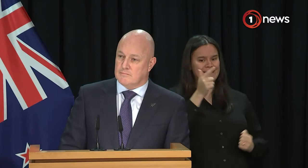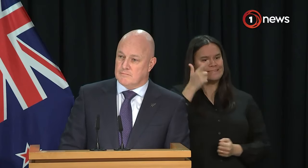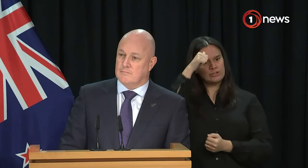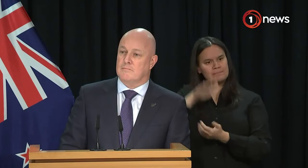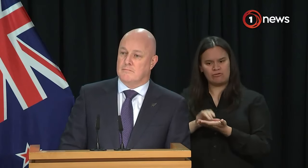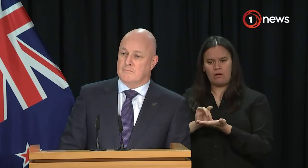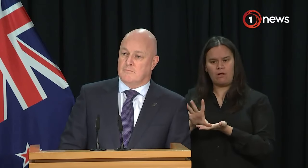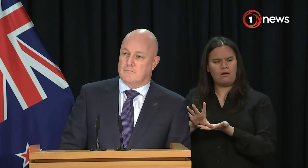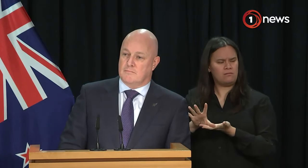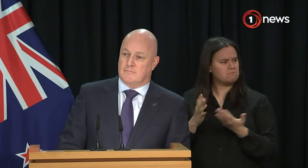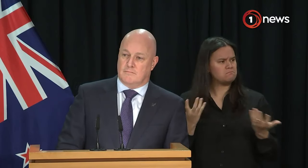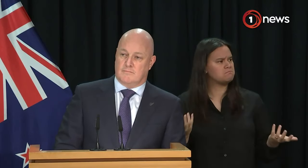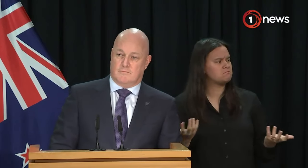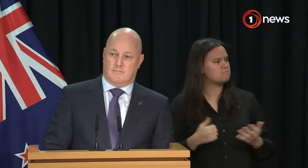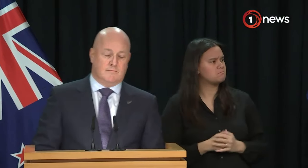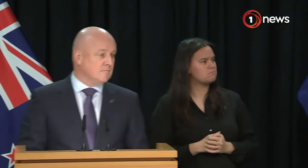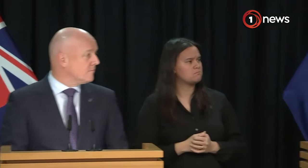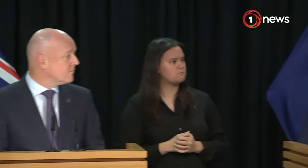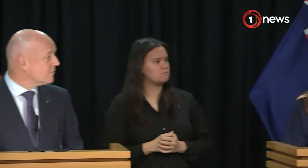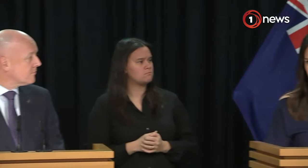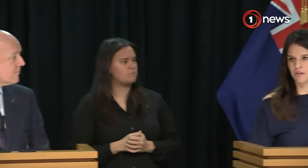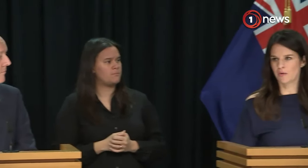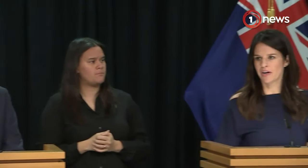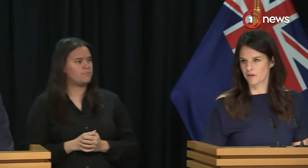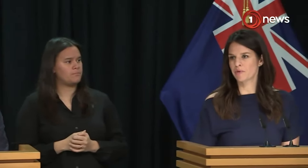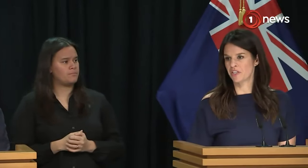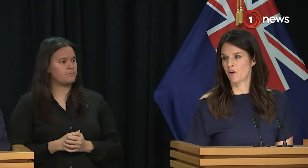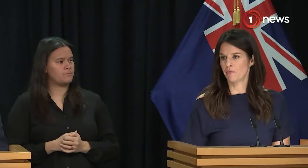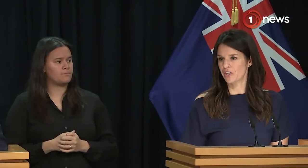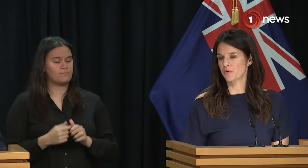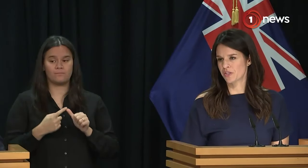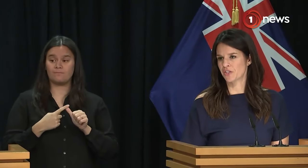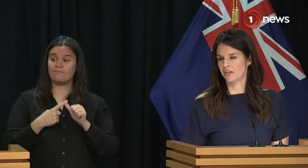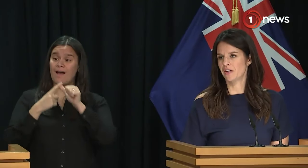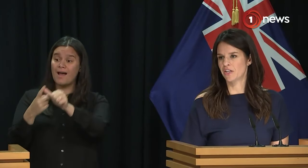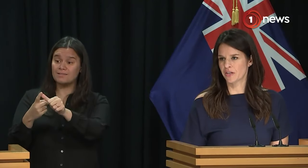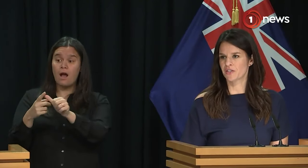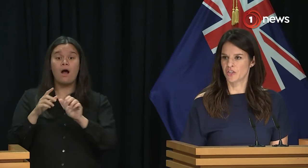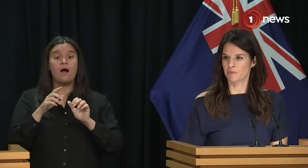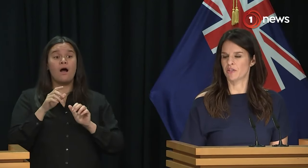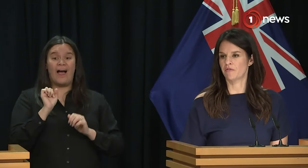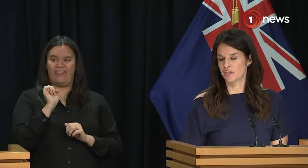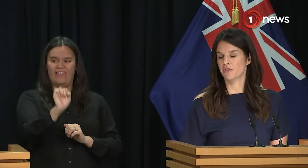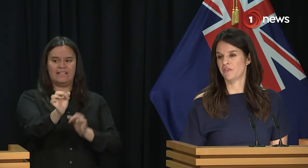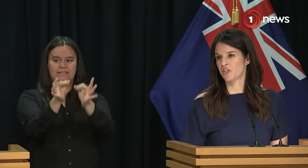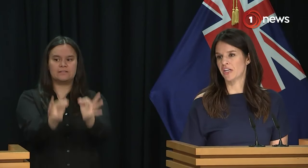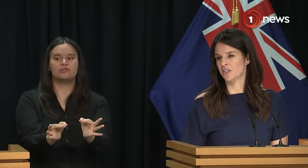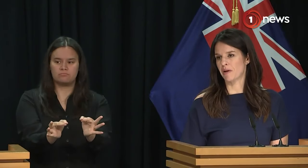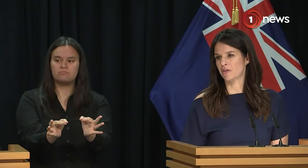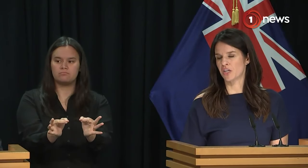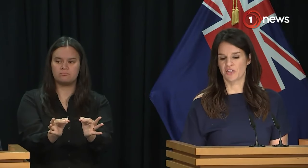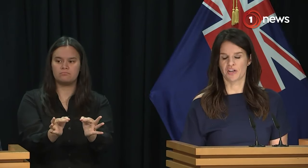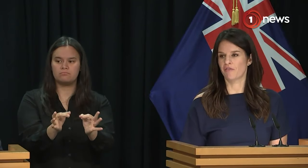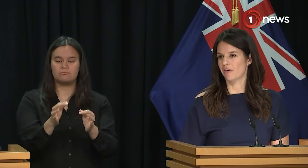some people with a teaching background to have those jobs? This is absolutely 100% an operational decision and I trust the judgment of the Secretary of